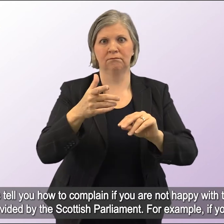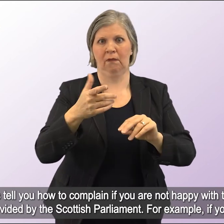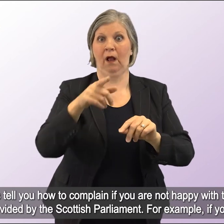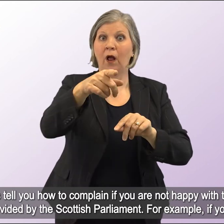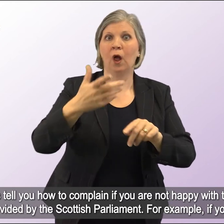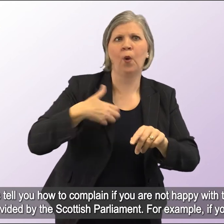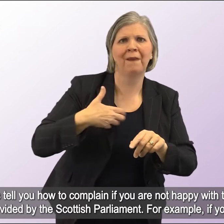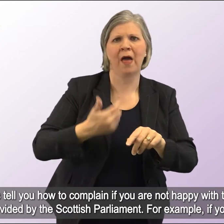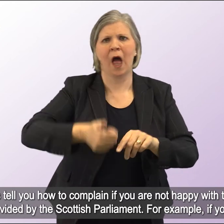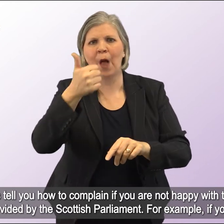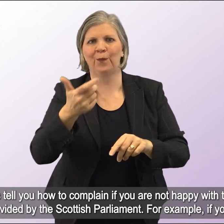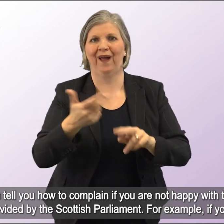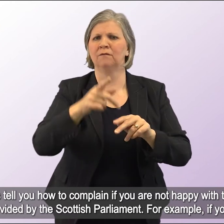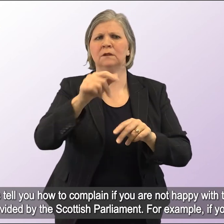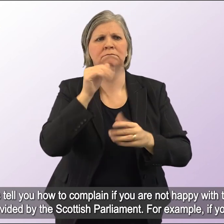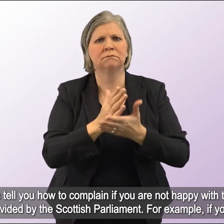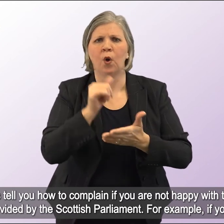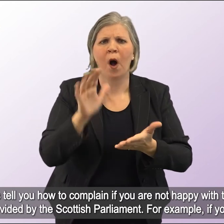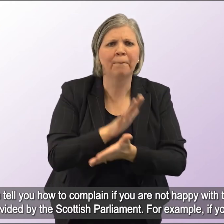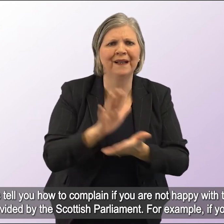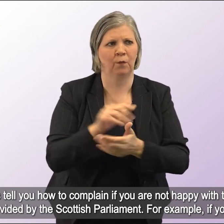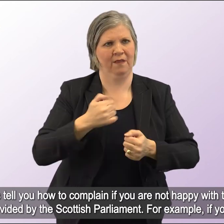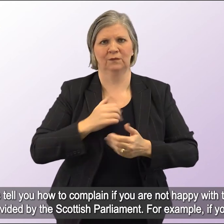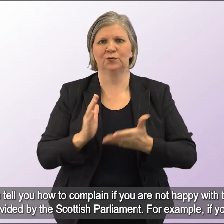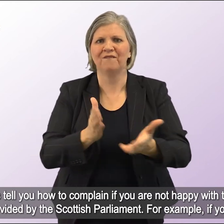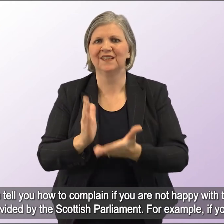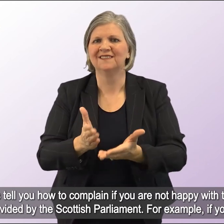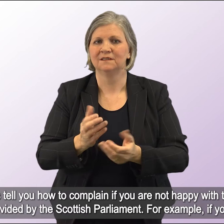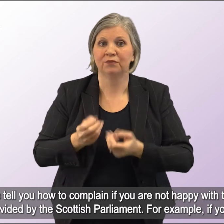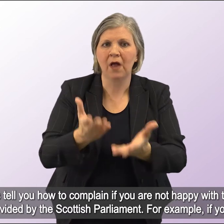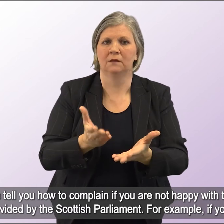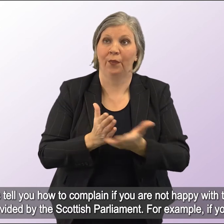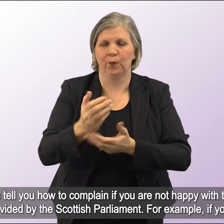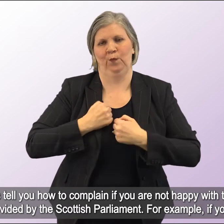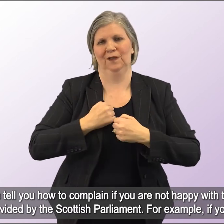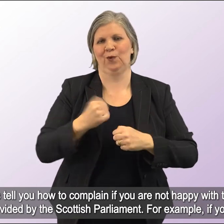These videos tell you how to complain if you are not happy with the services provided by the Scottish Parliament